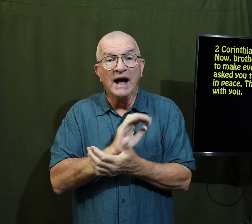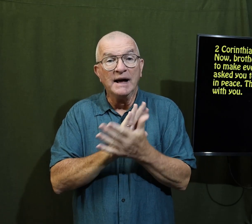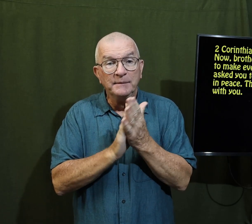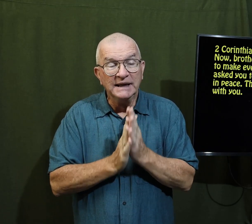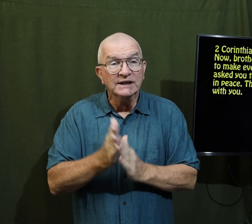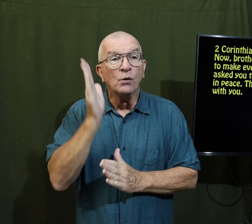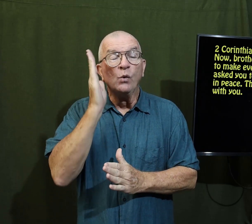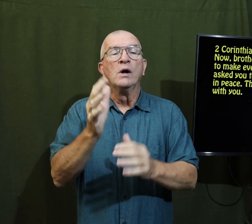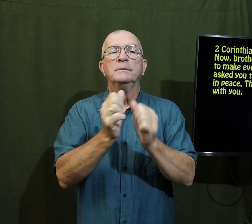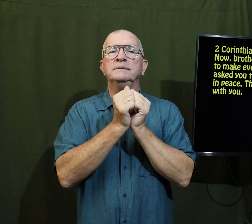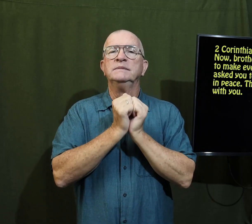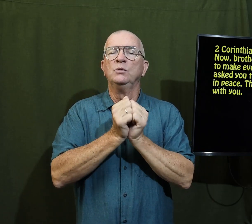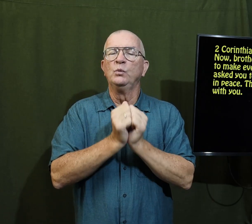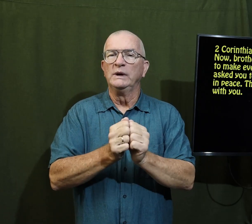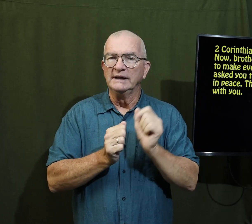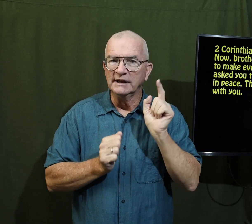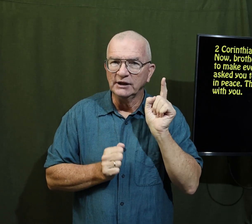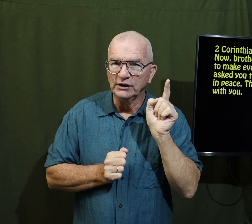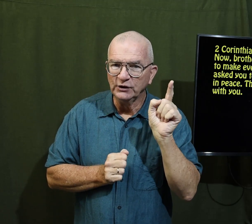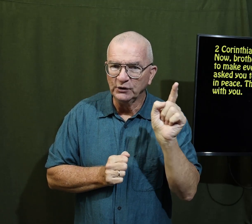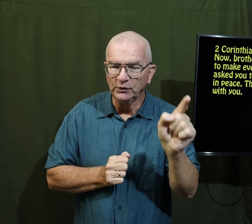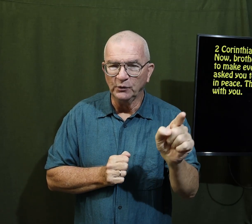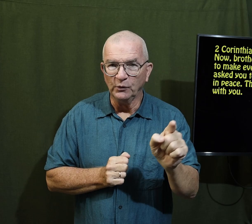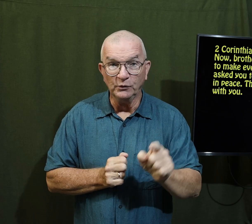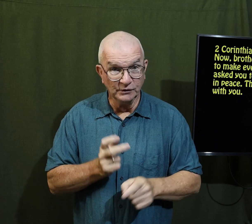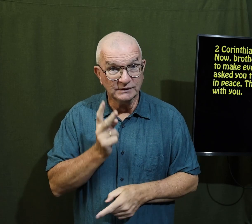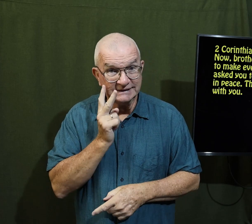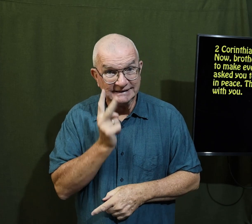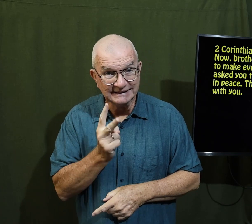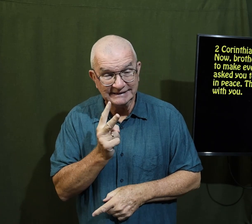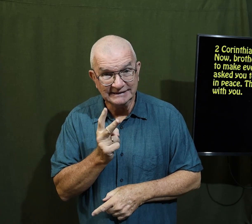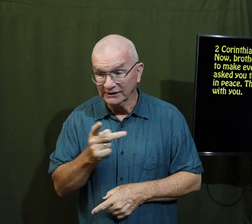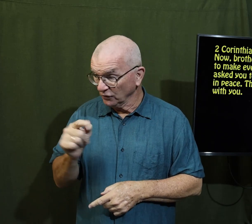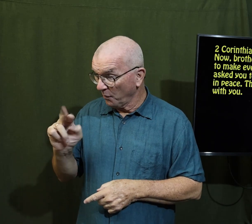love and peace will be with you do you see